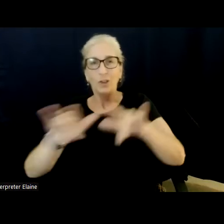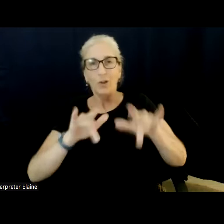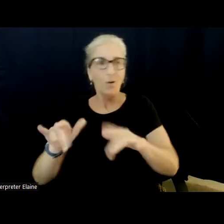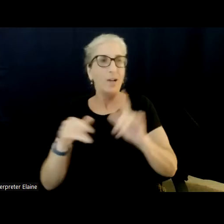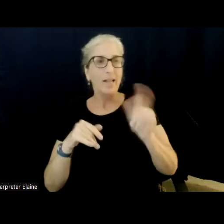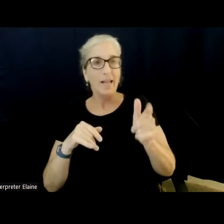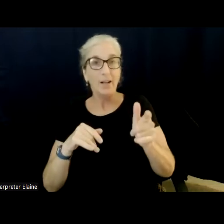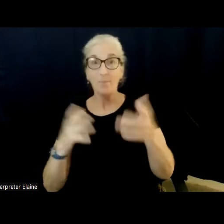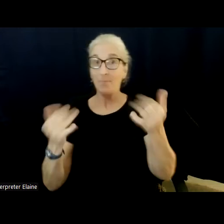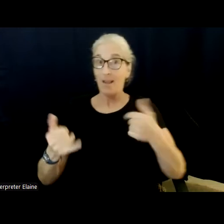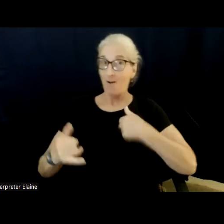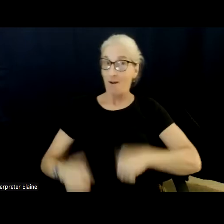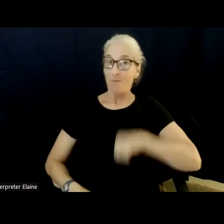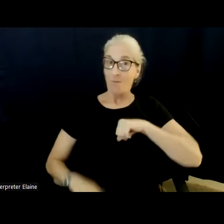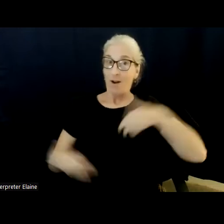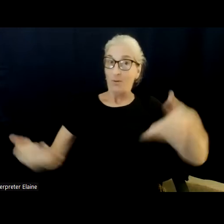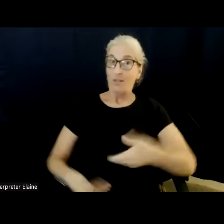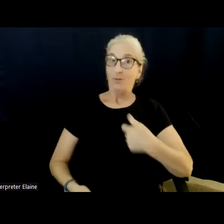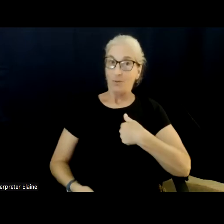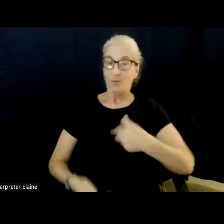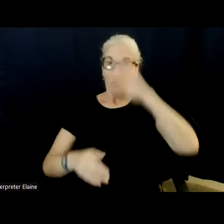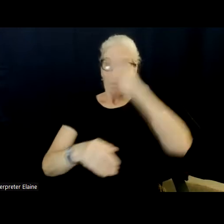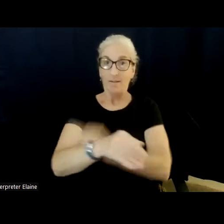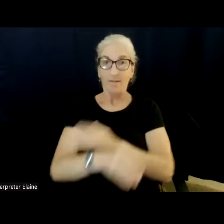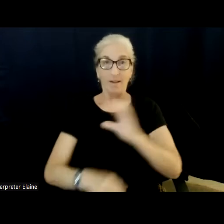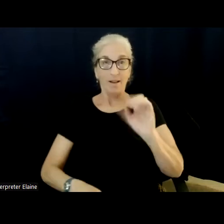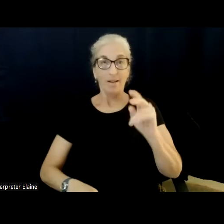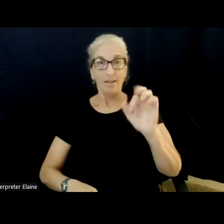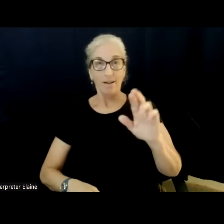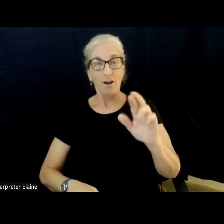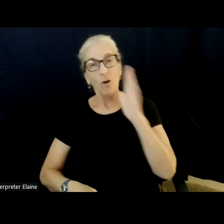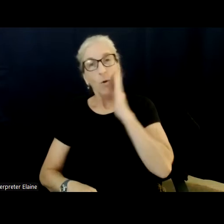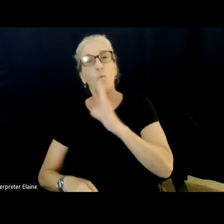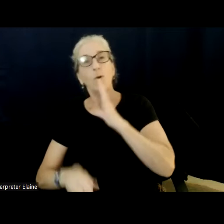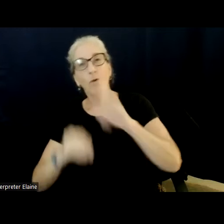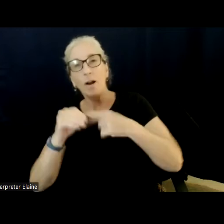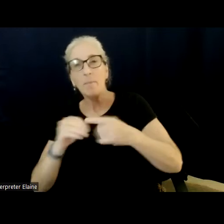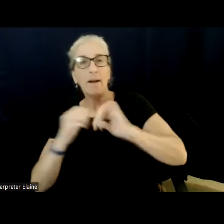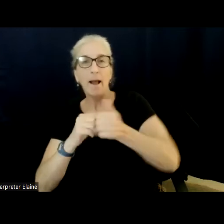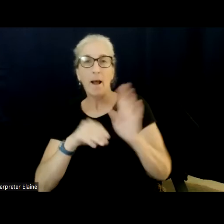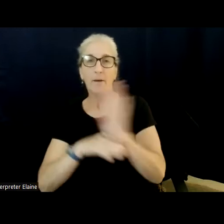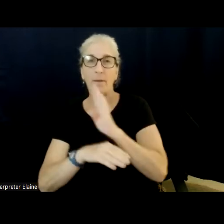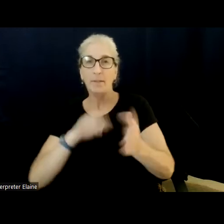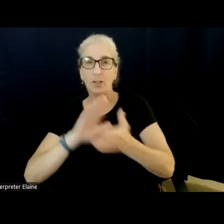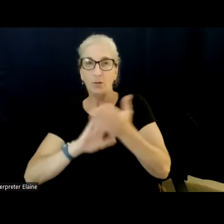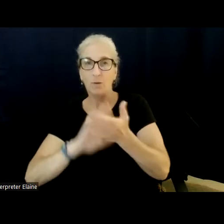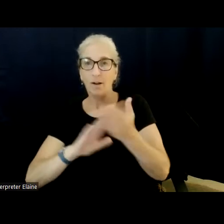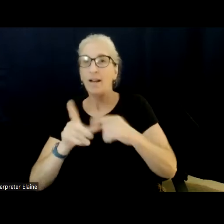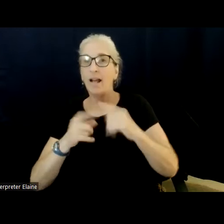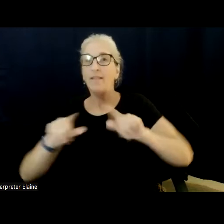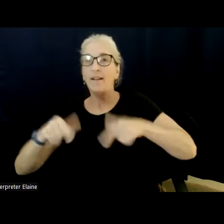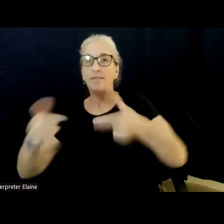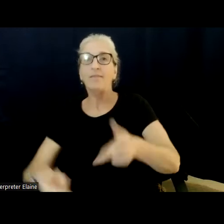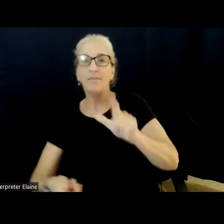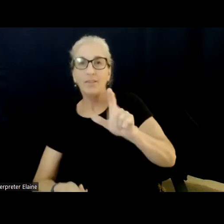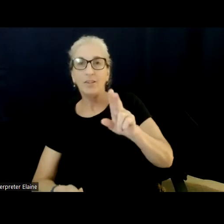am proud to introduce my son, Connor, who will say a few words on the logistics, and then the amazing Lucy B. Now, who is our moderator